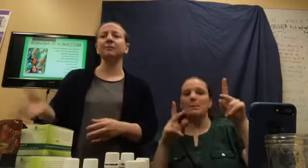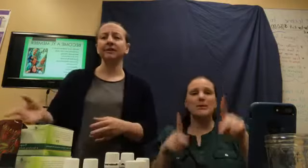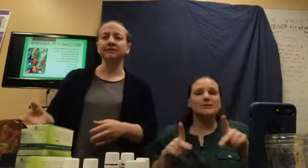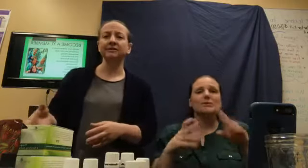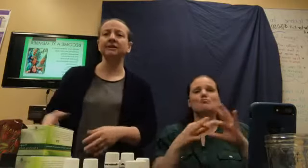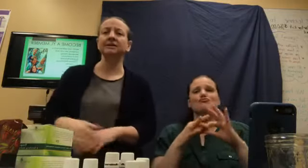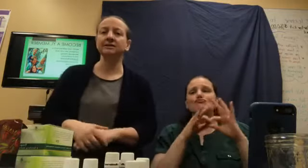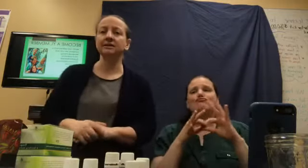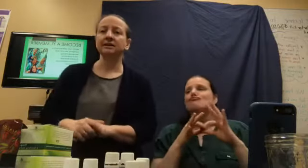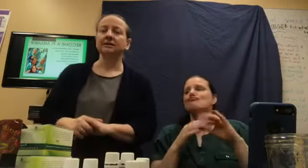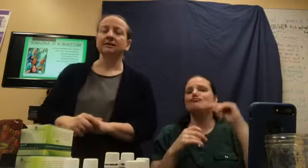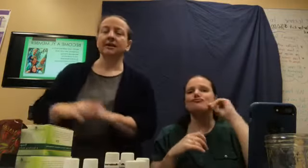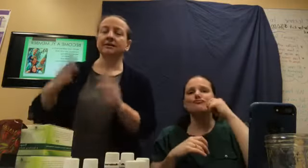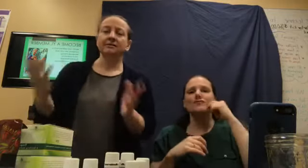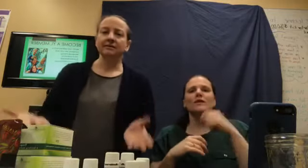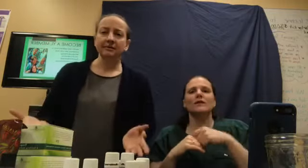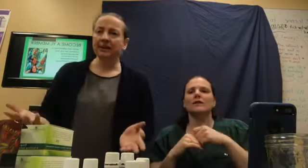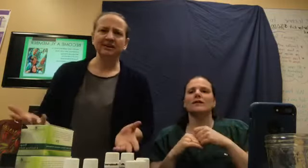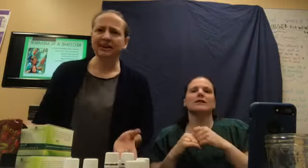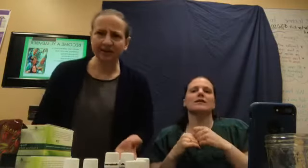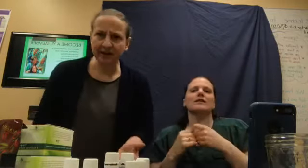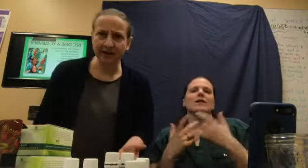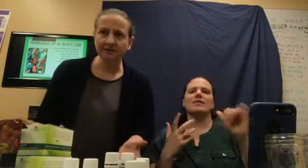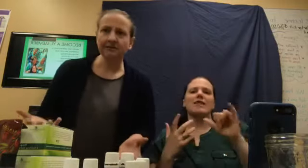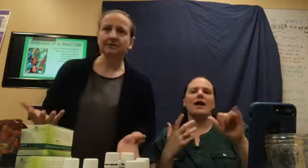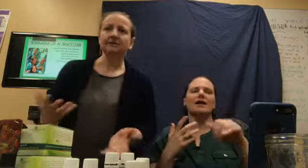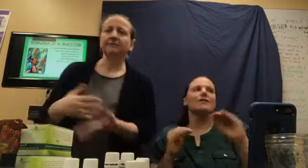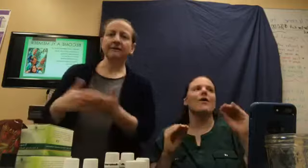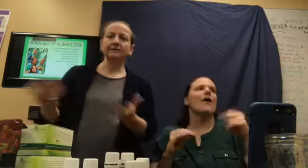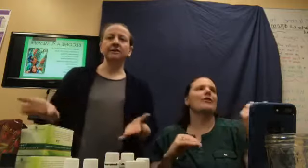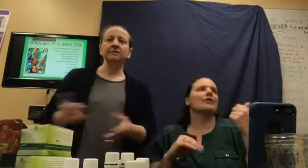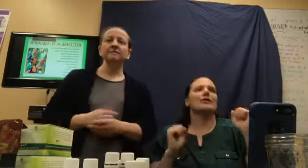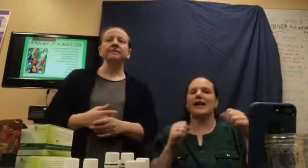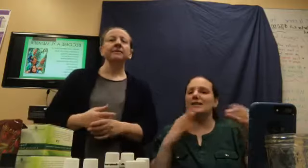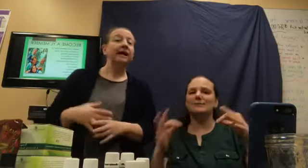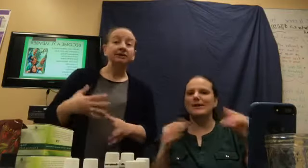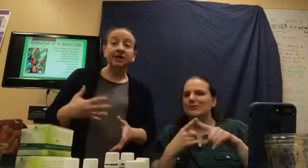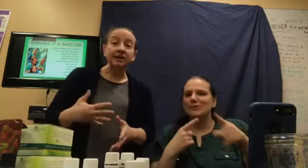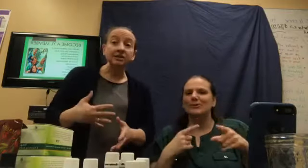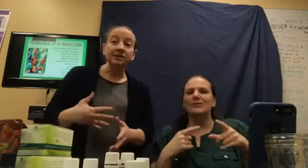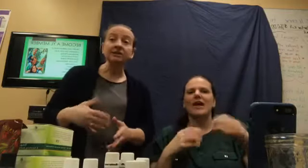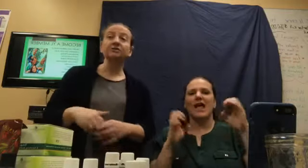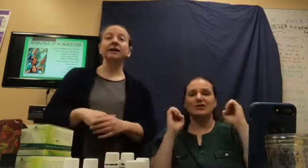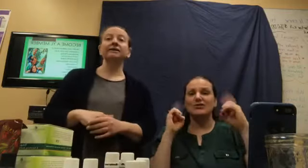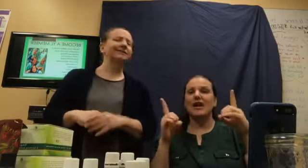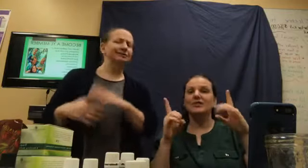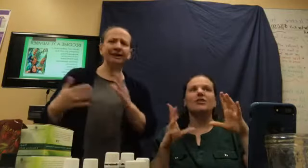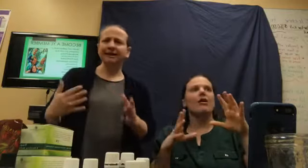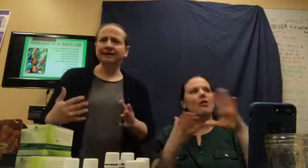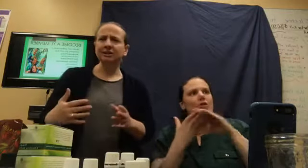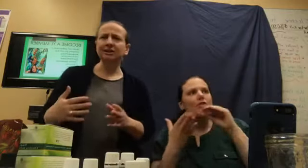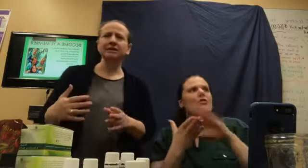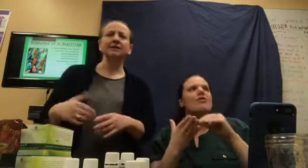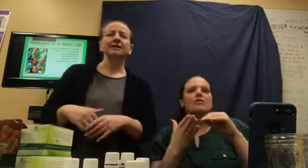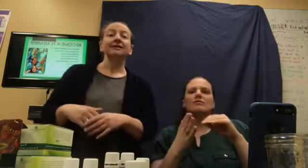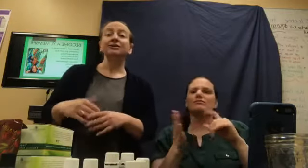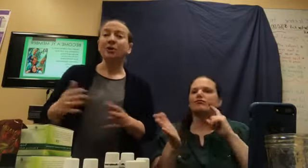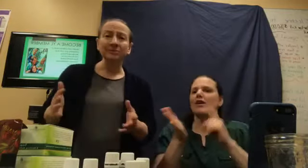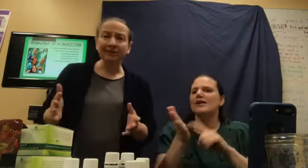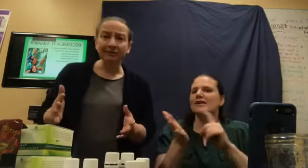whatever that is like nothing else you've ever seen. The education is great. There's recognition. There's home delivery.